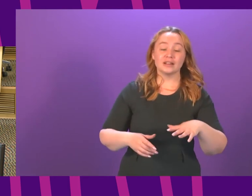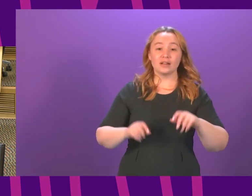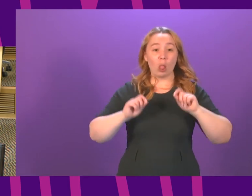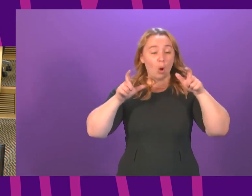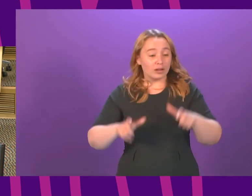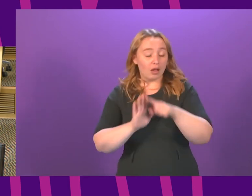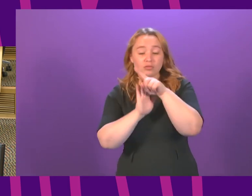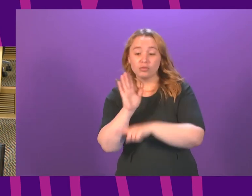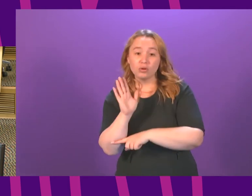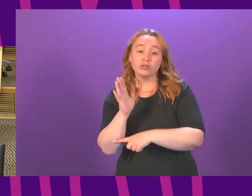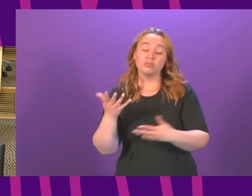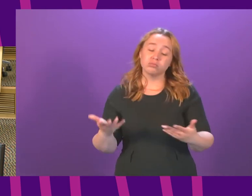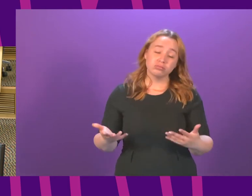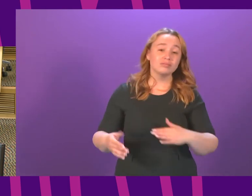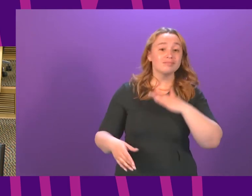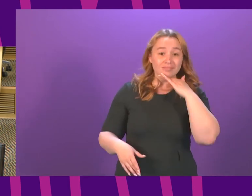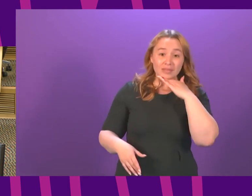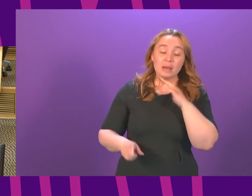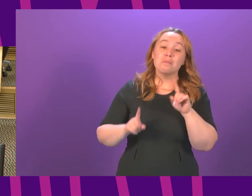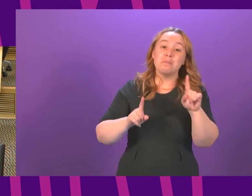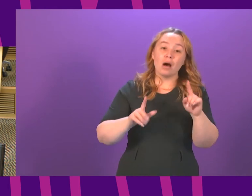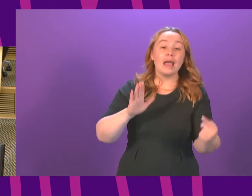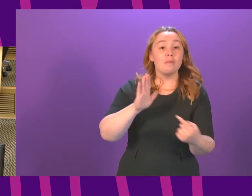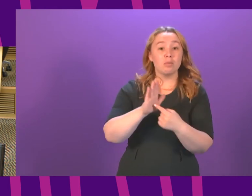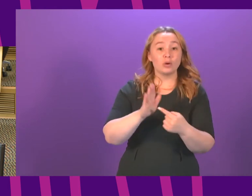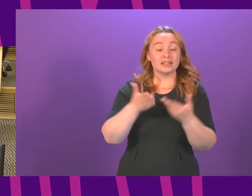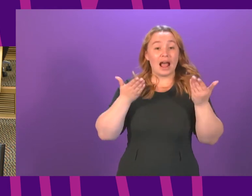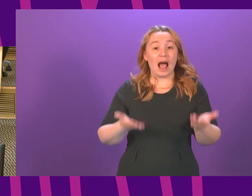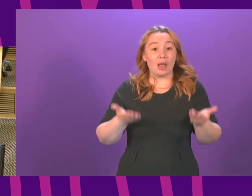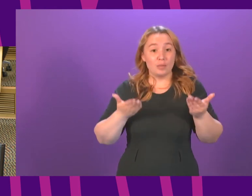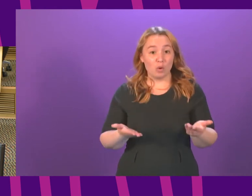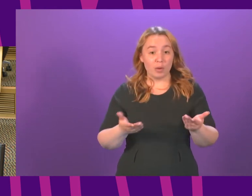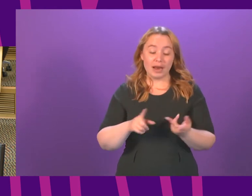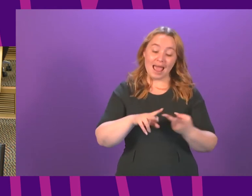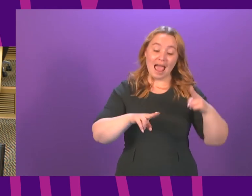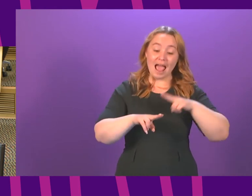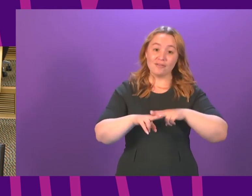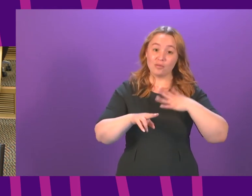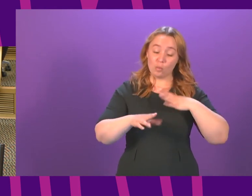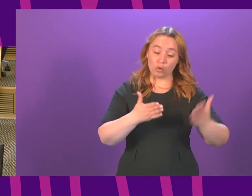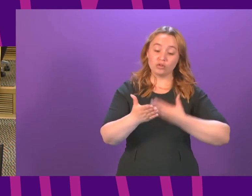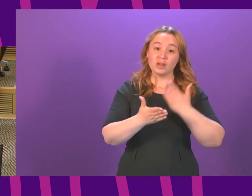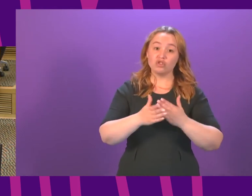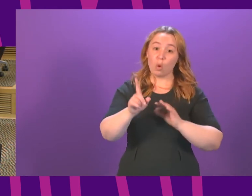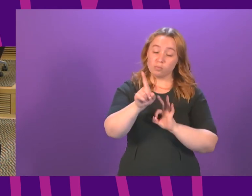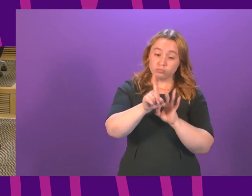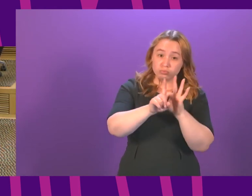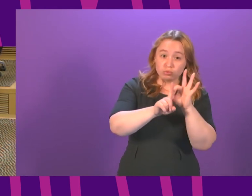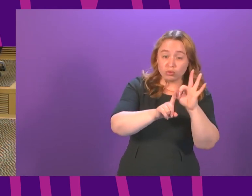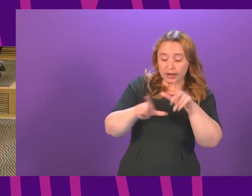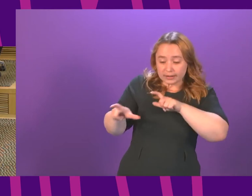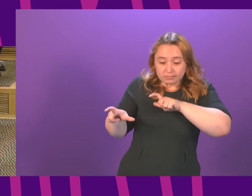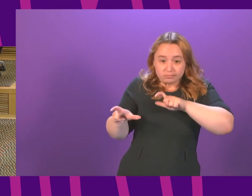necessary. But it is really important at this juncture if we are to keep our progress moving overall in the right